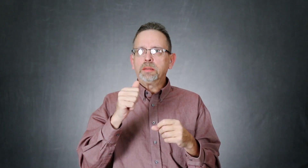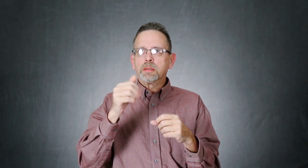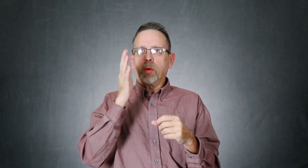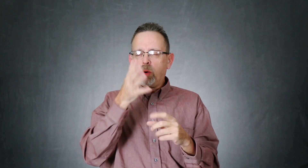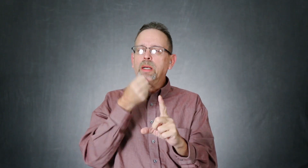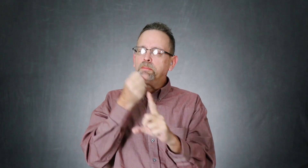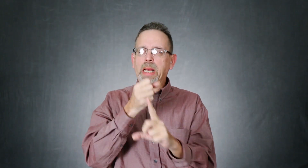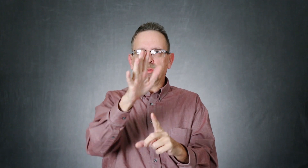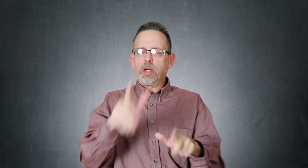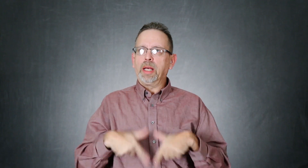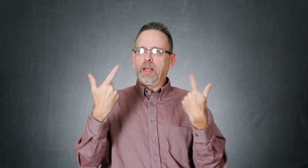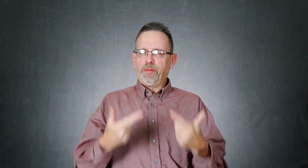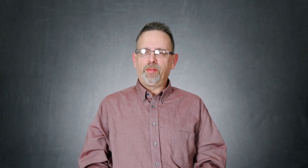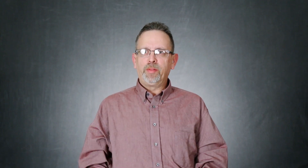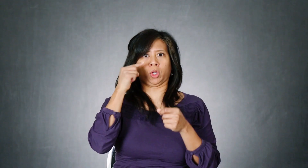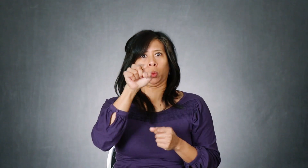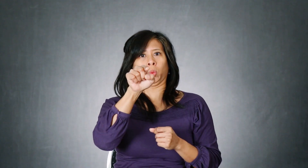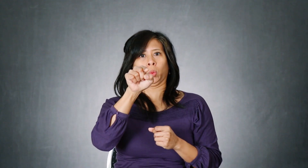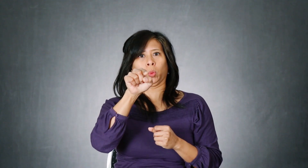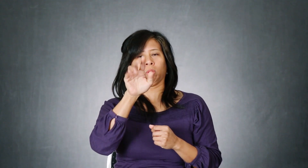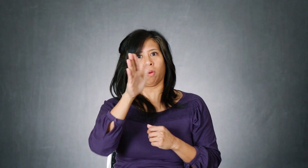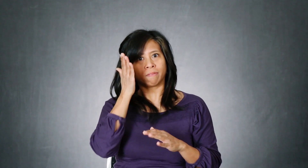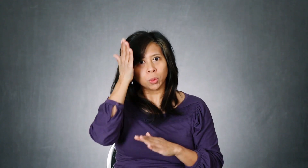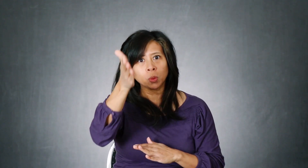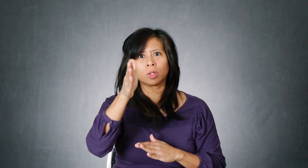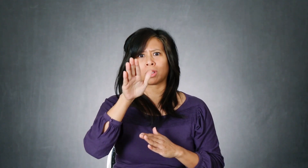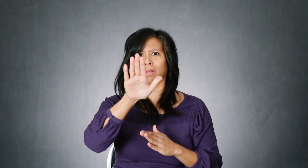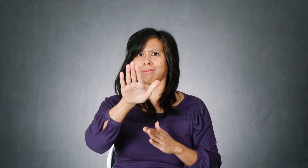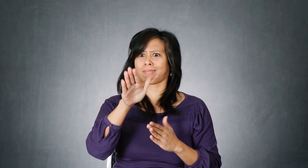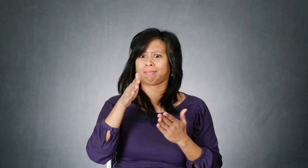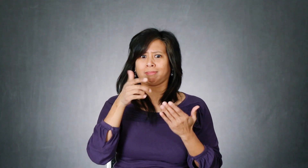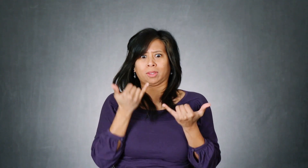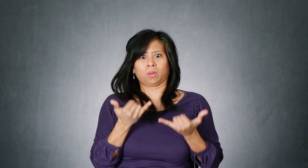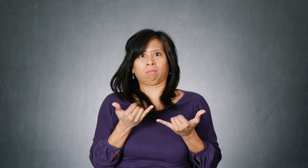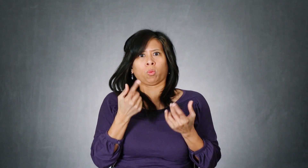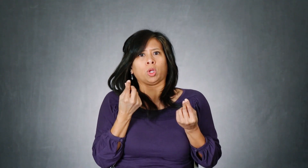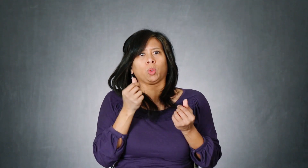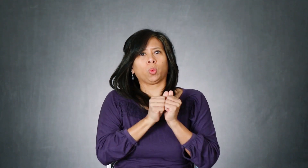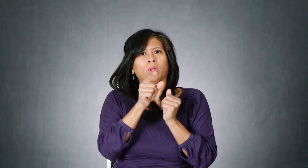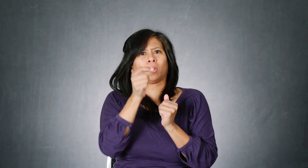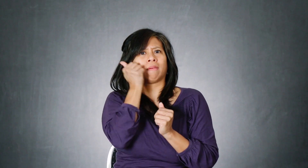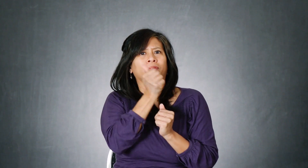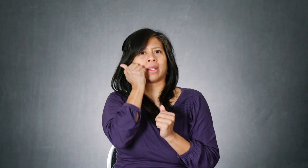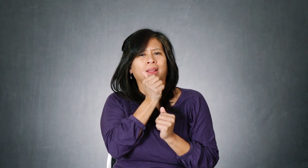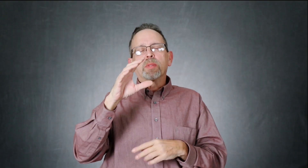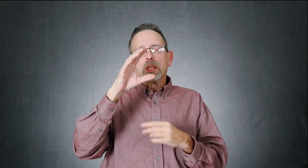your life. It's important for you, for your future, and what's going on on a daily basis. The